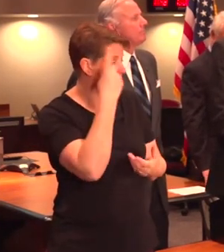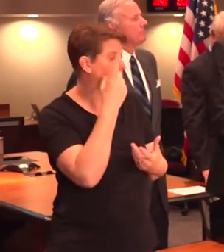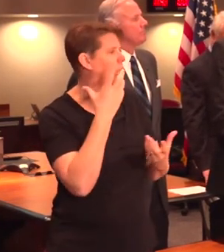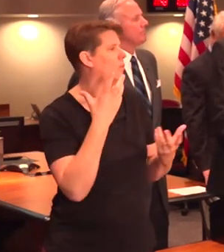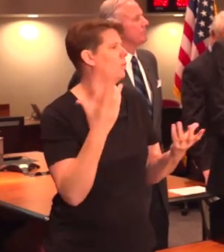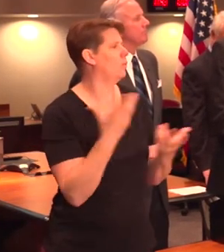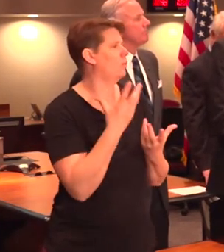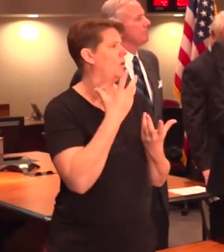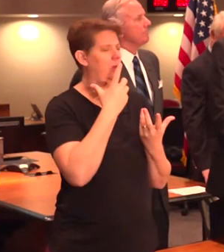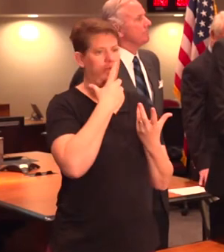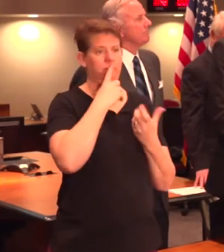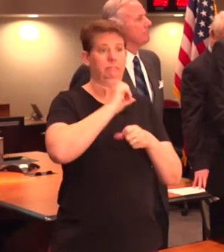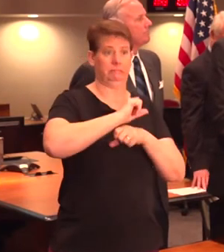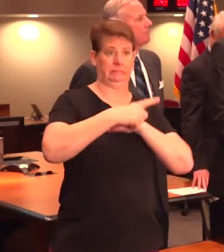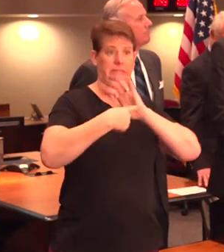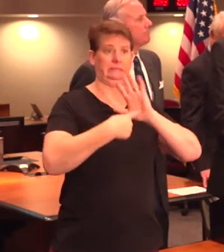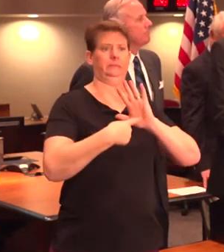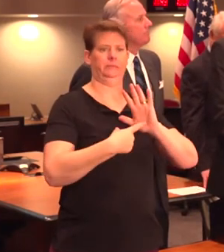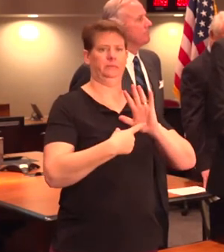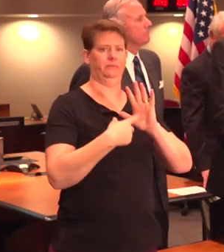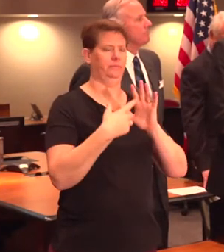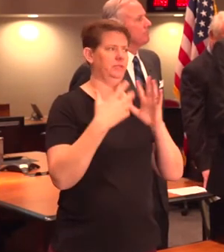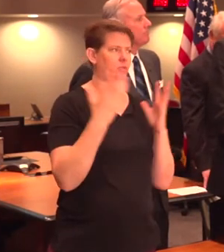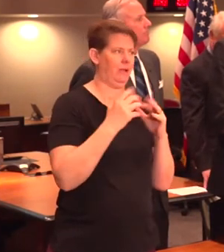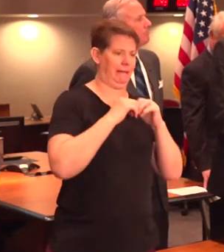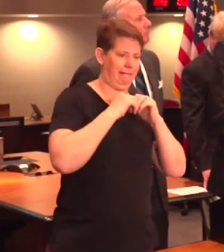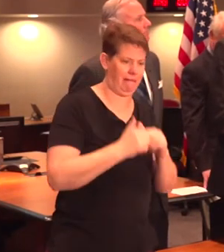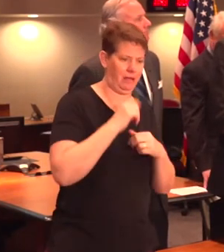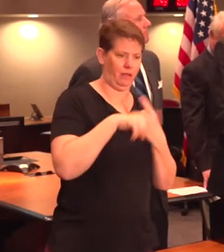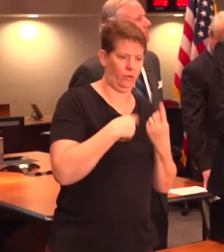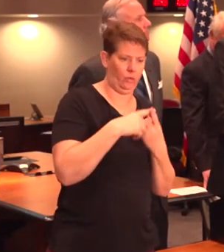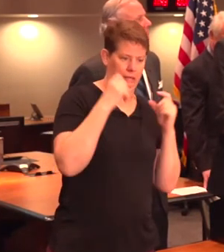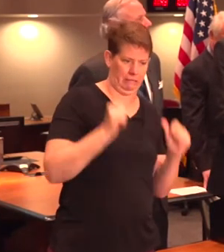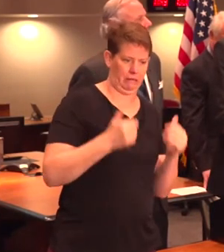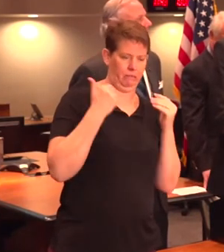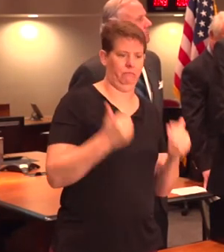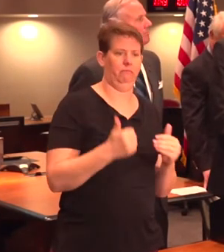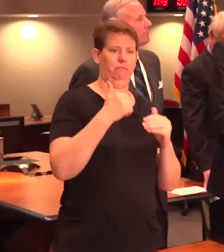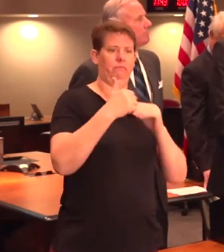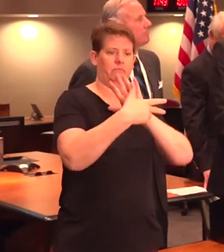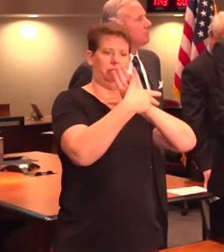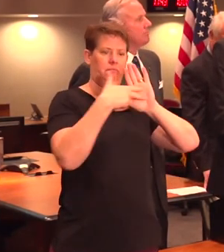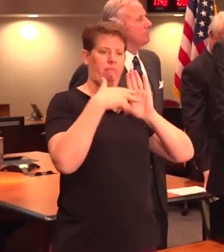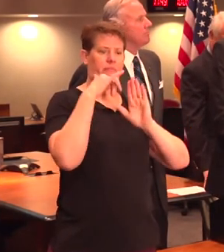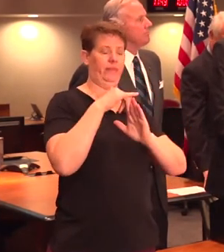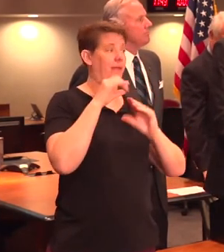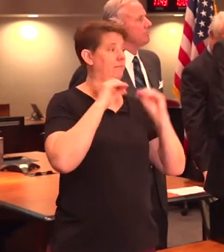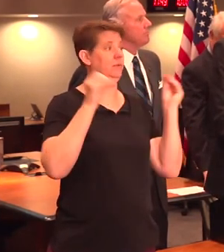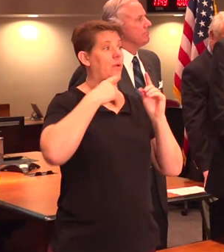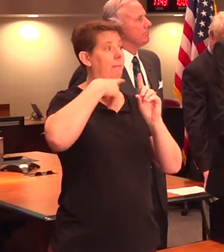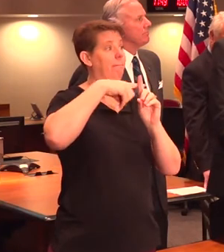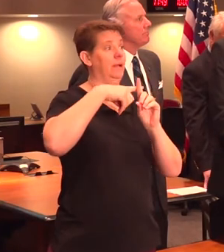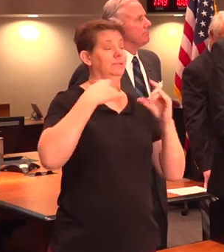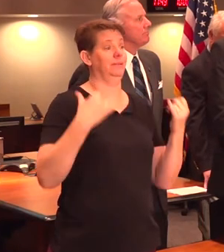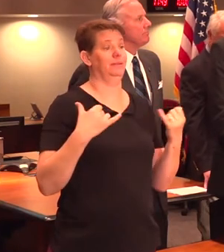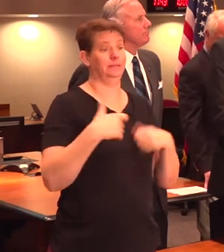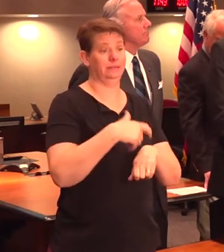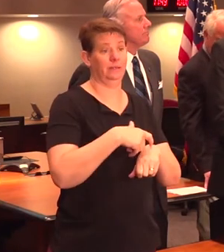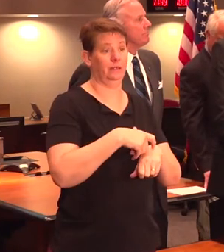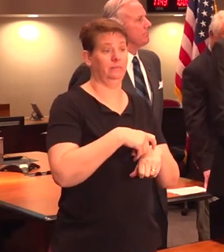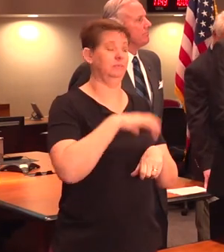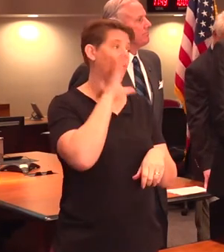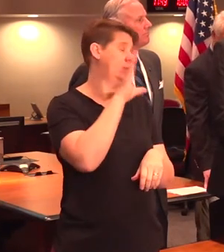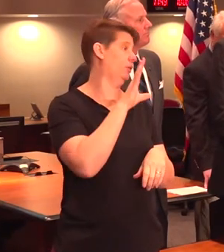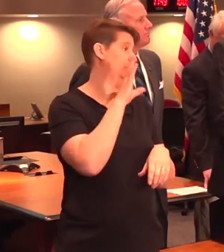actual symptoms and help them diagnose those cases. And so we have not had any positives at this point in time. We'll certainly